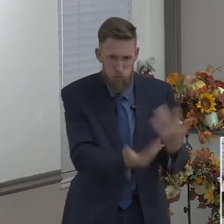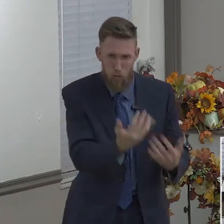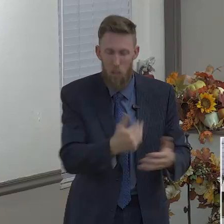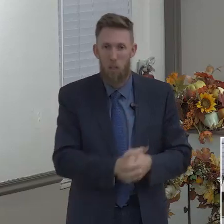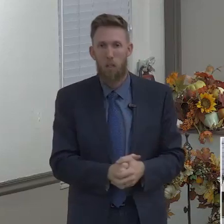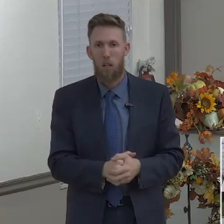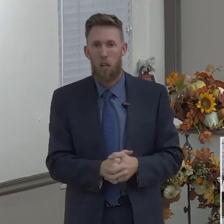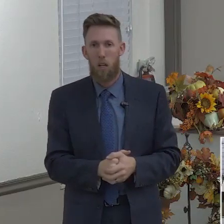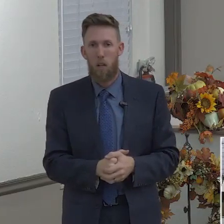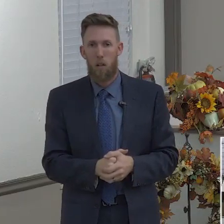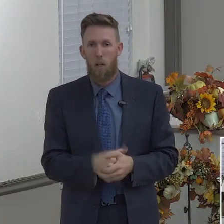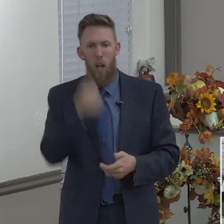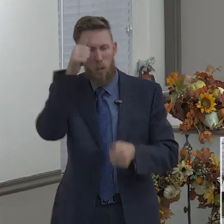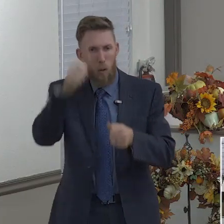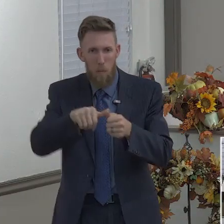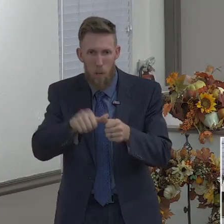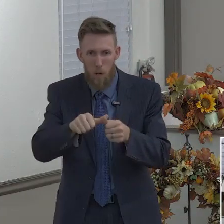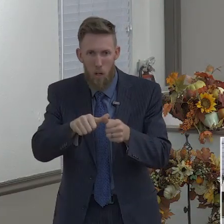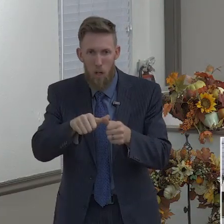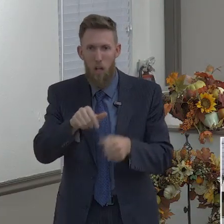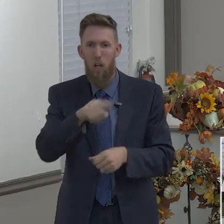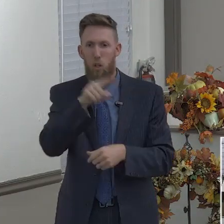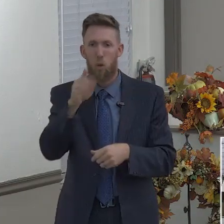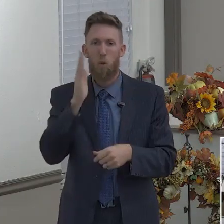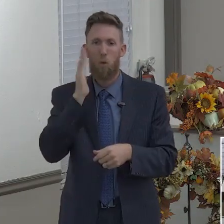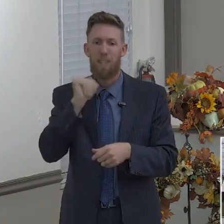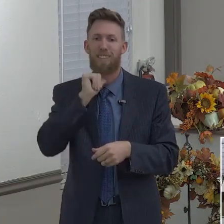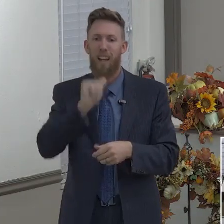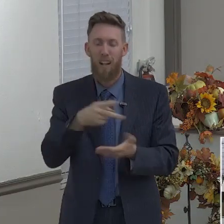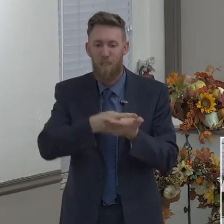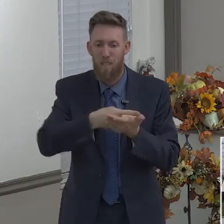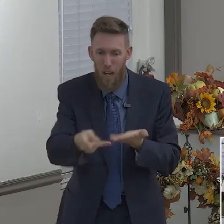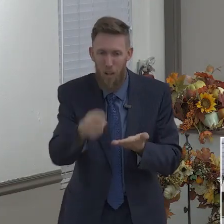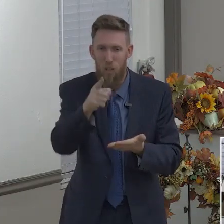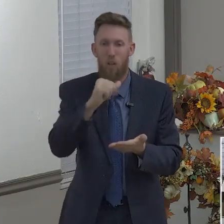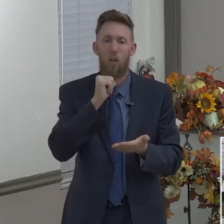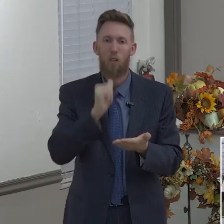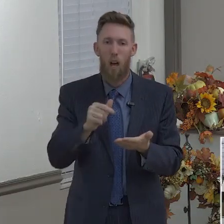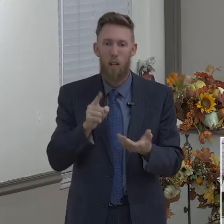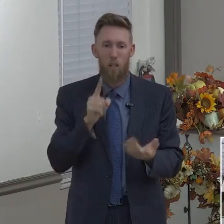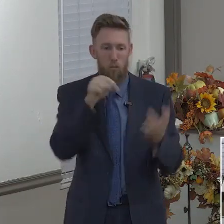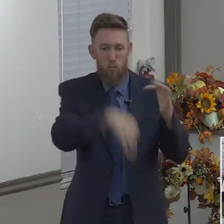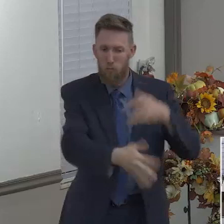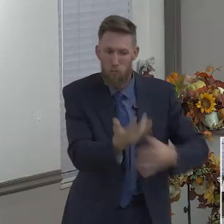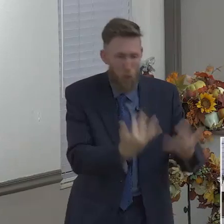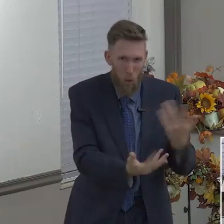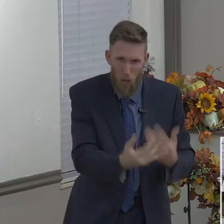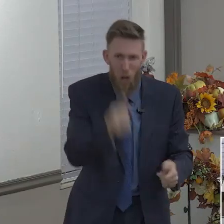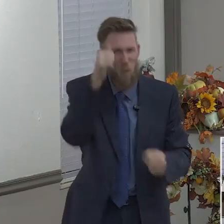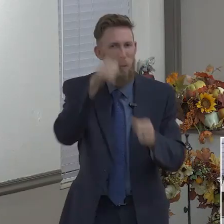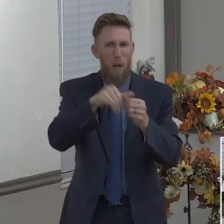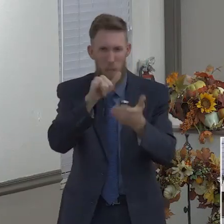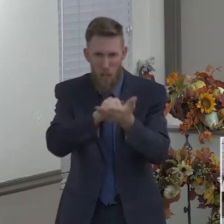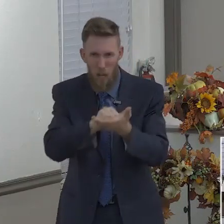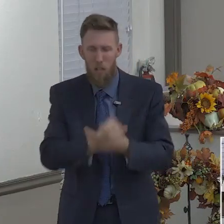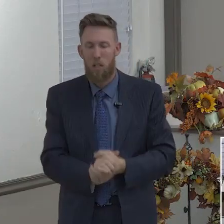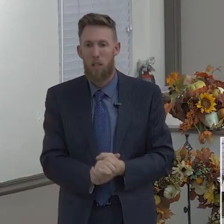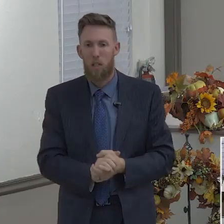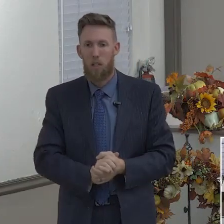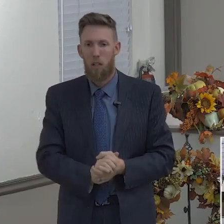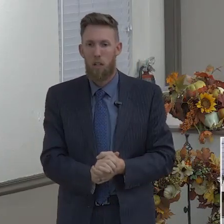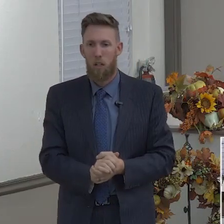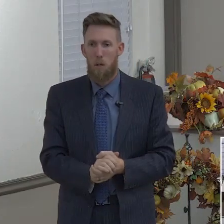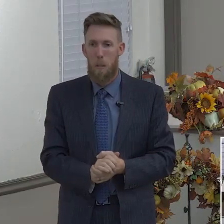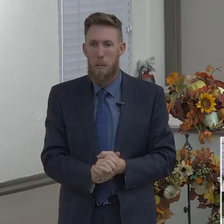going to perish. That is a promise from God. I think of Romans 10 12, the Lord is rich unto all that call upon him. So